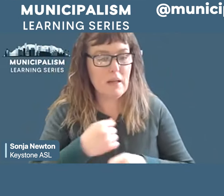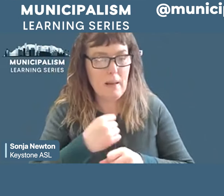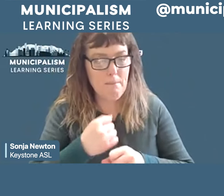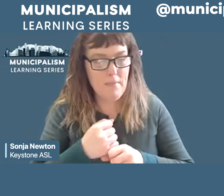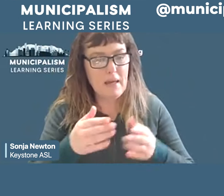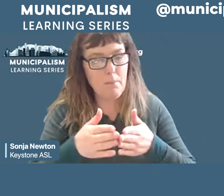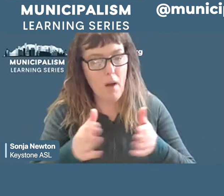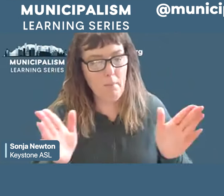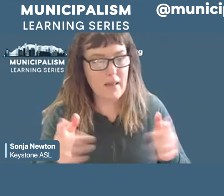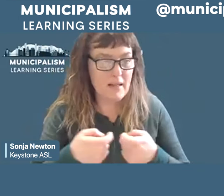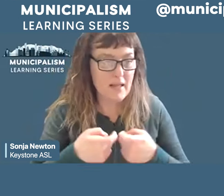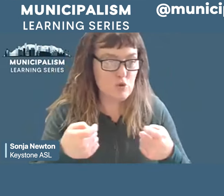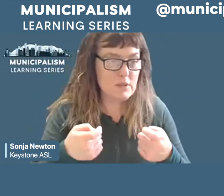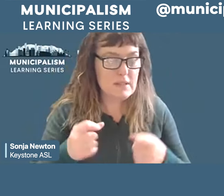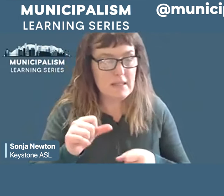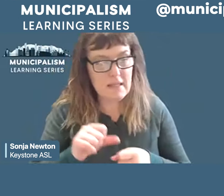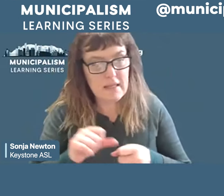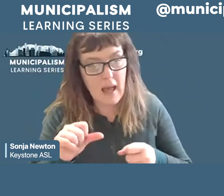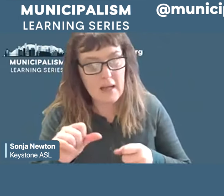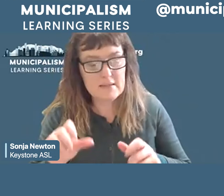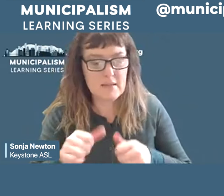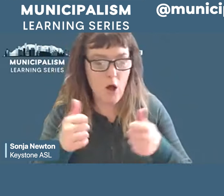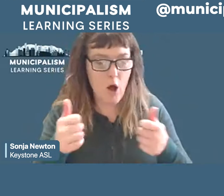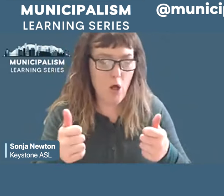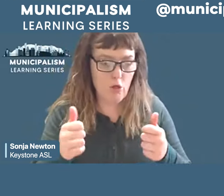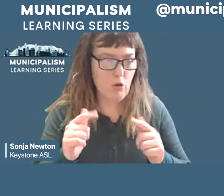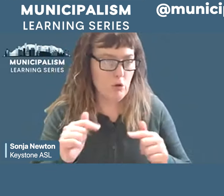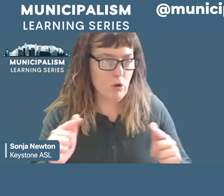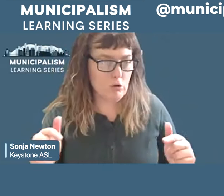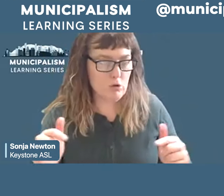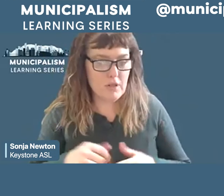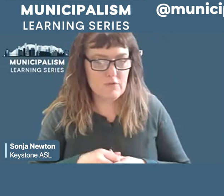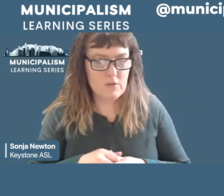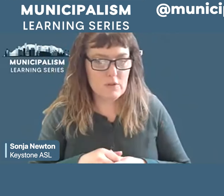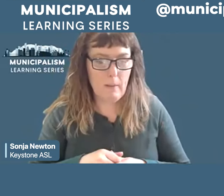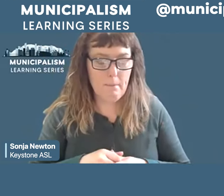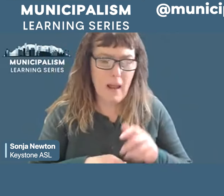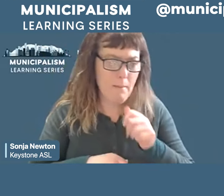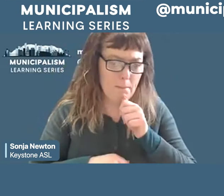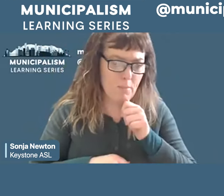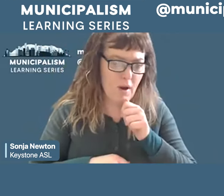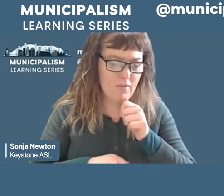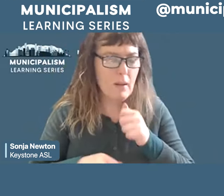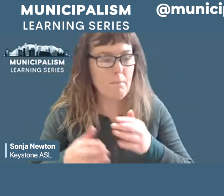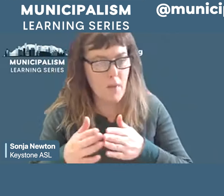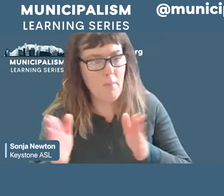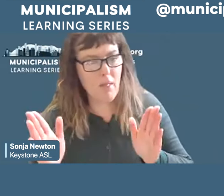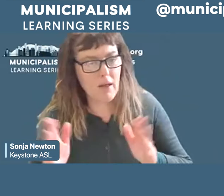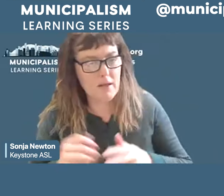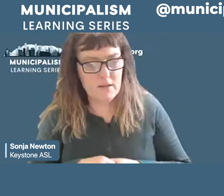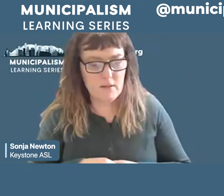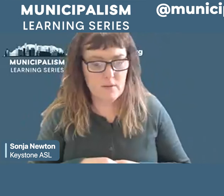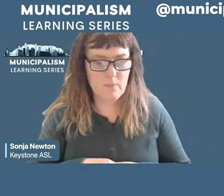solar and other alternative energies, not in private hands, but in public hands. We have to build local communications networks,